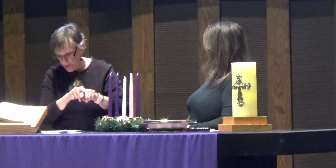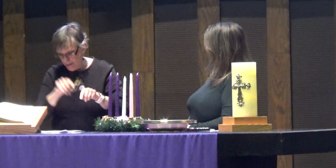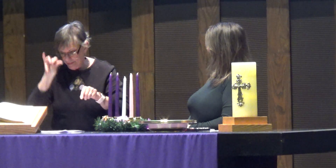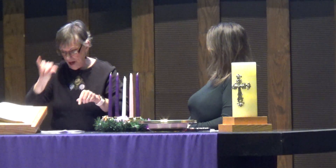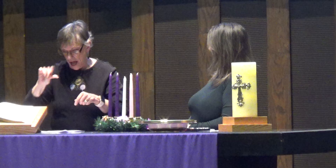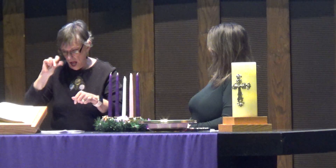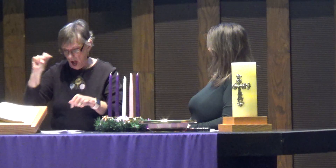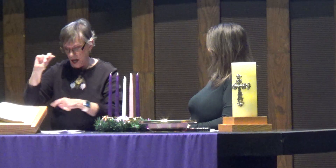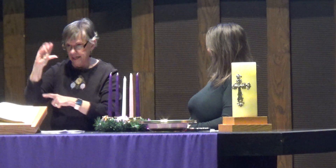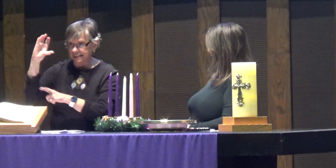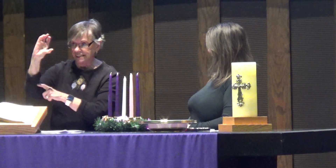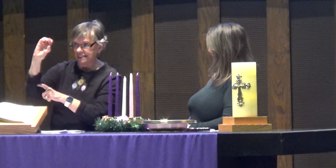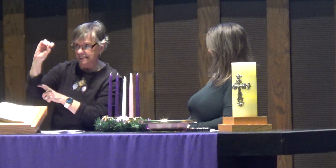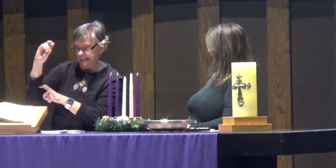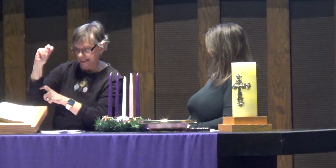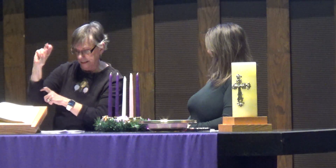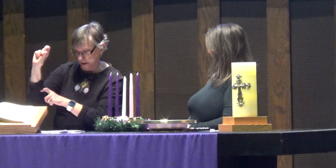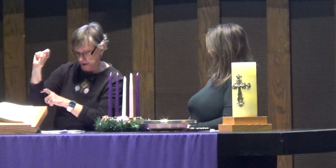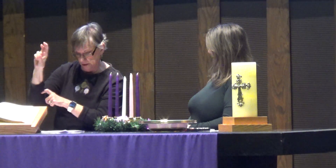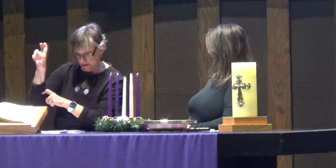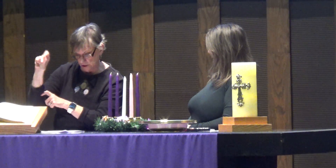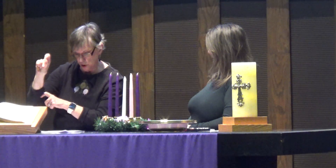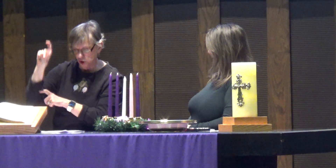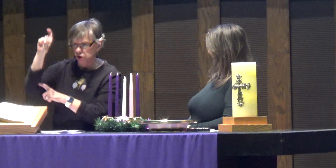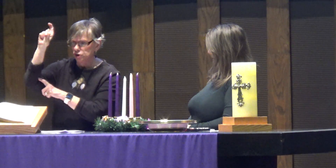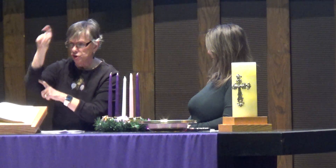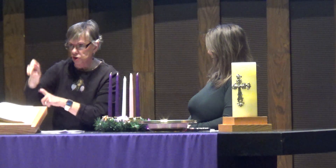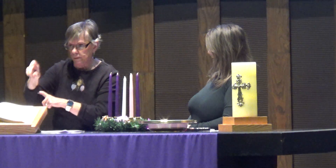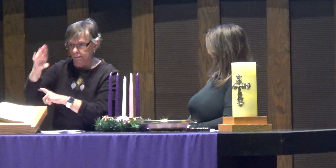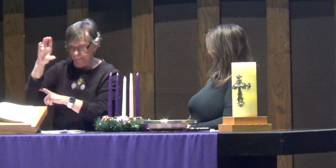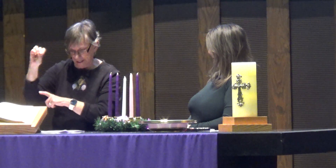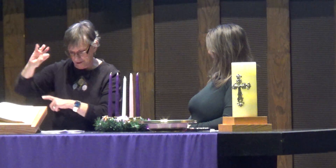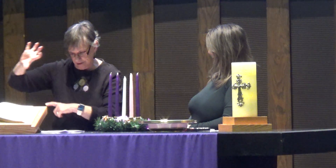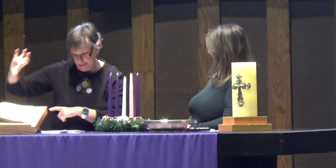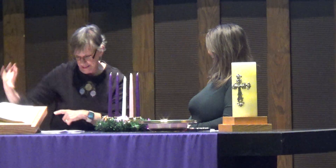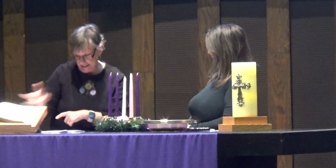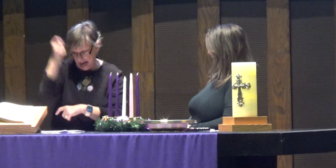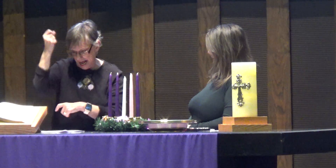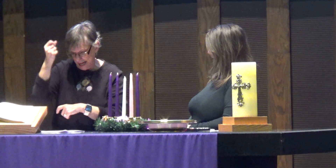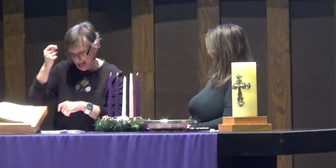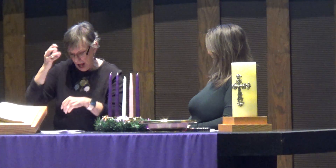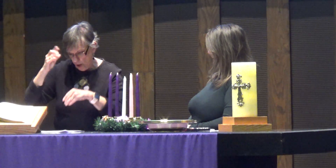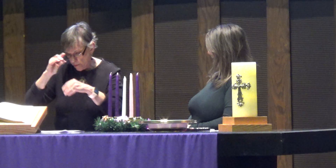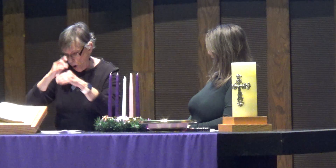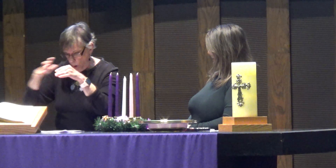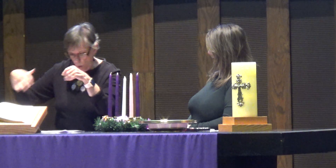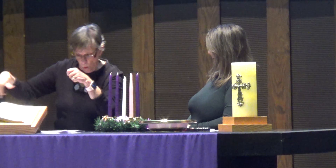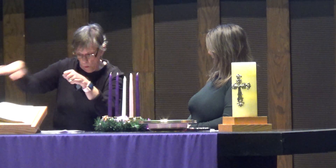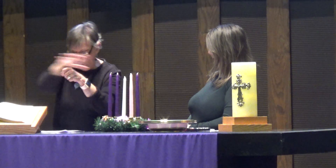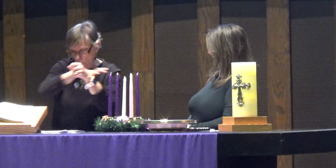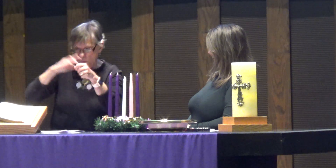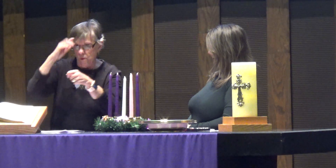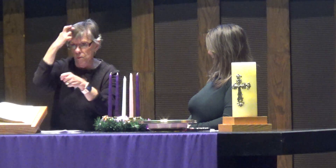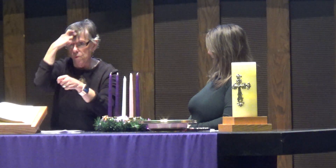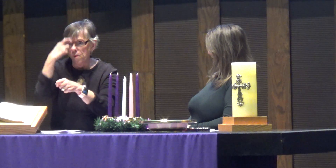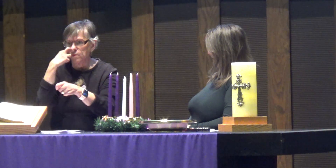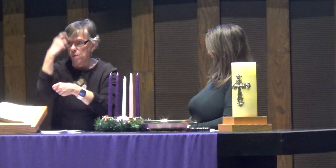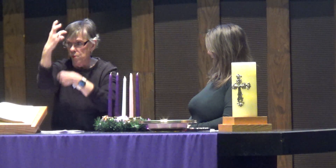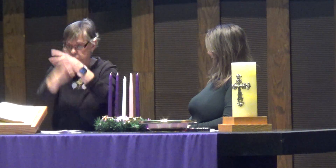decree that a census should be taken by the entire